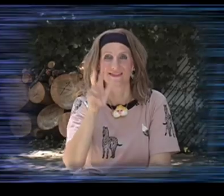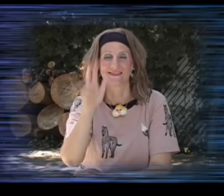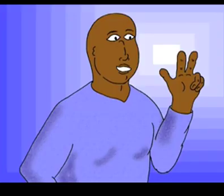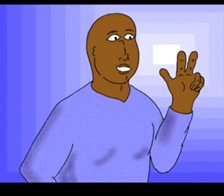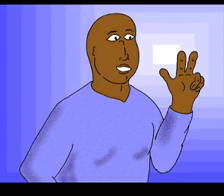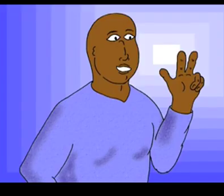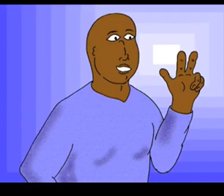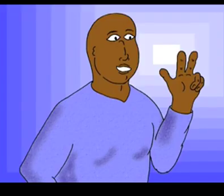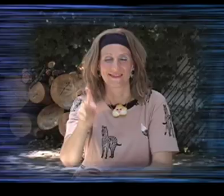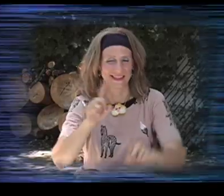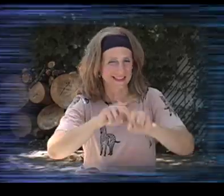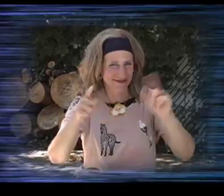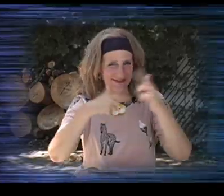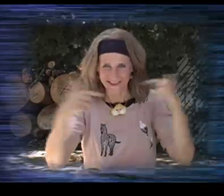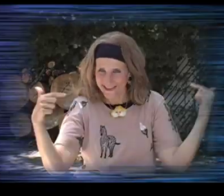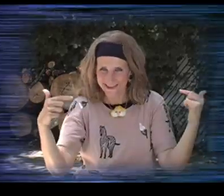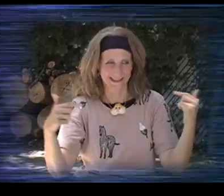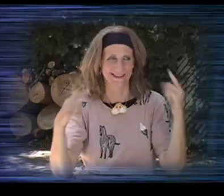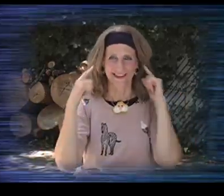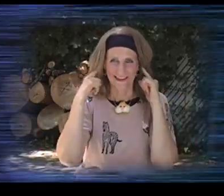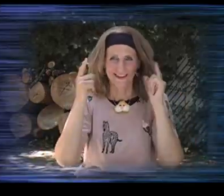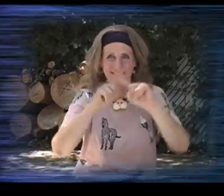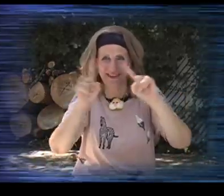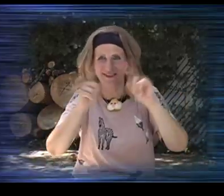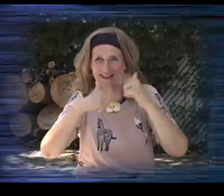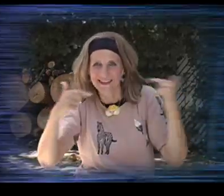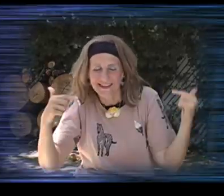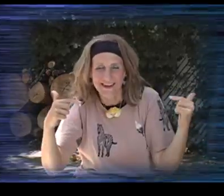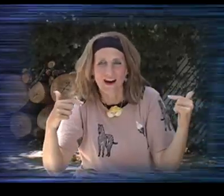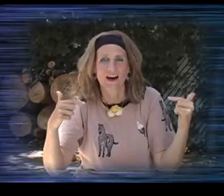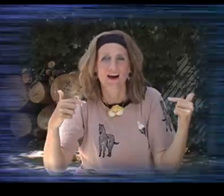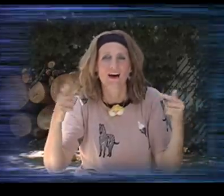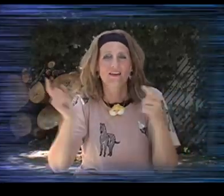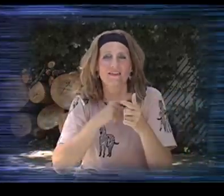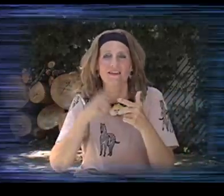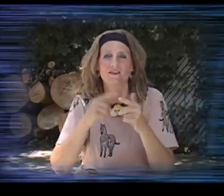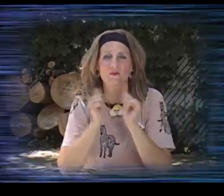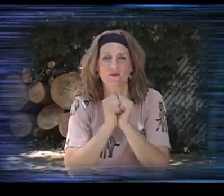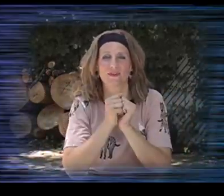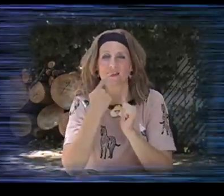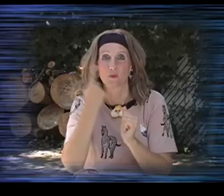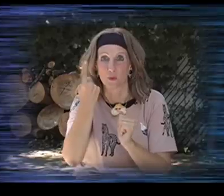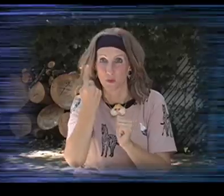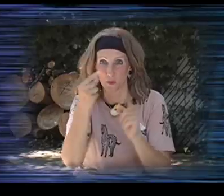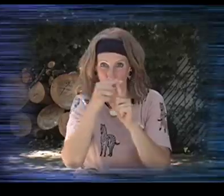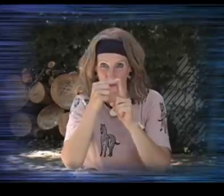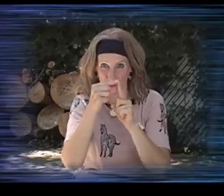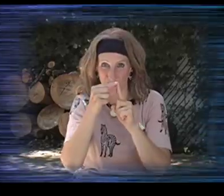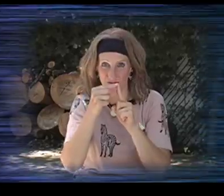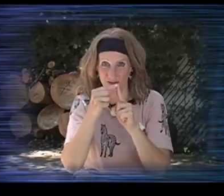three. There were so many different languages. I was hearing all at the same time. They were speaking. All their different languages saying one, two, three.